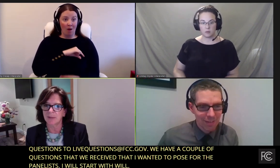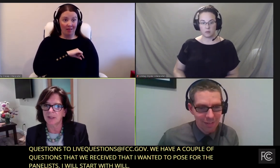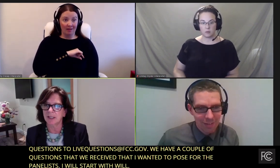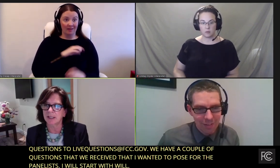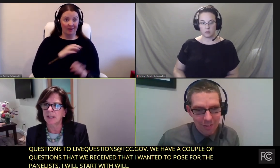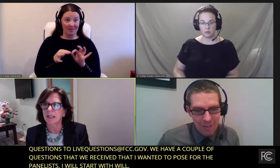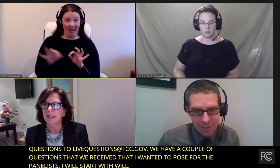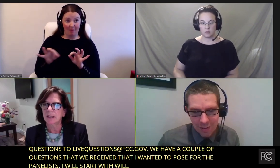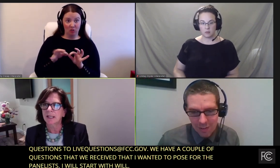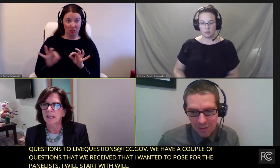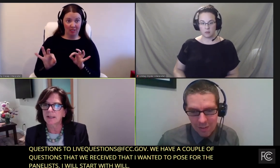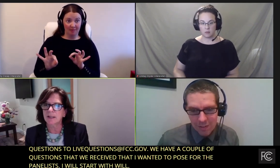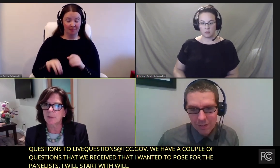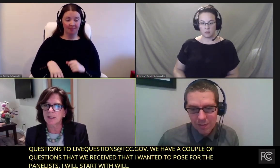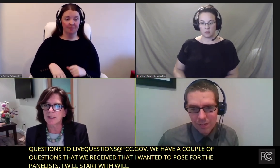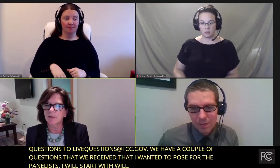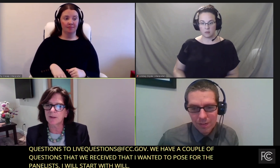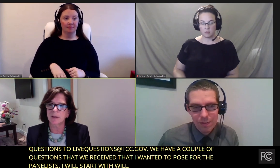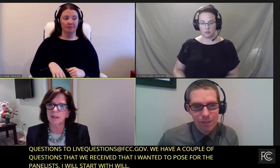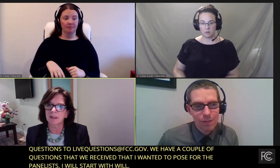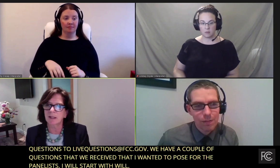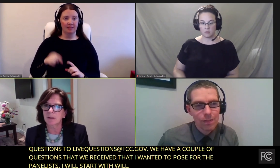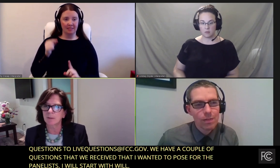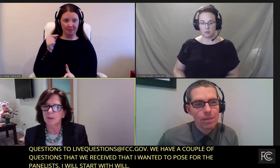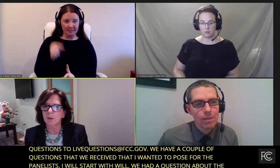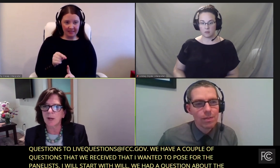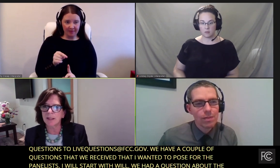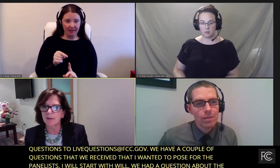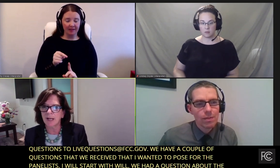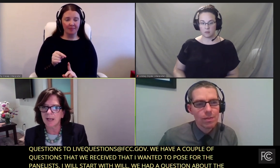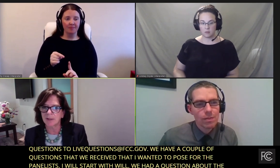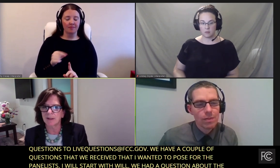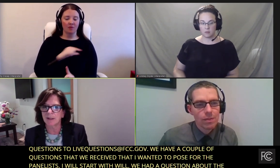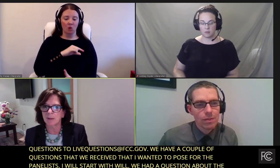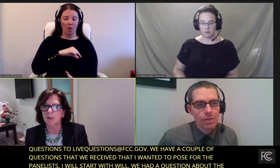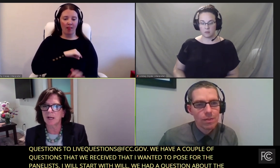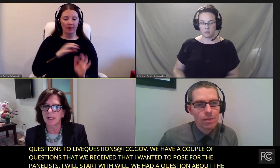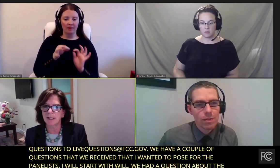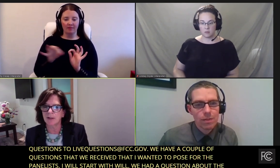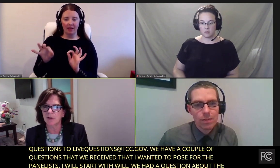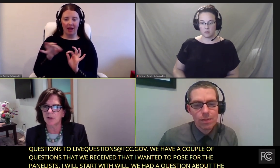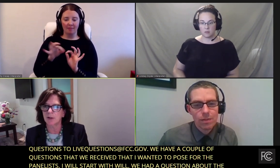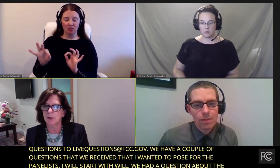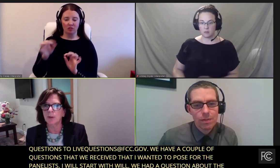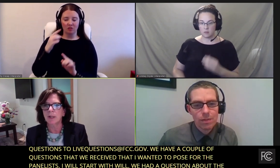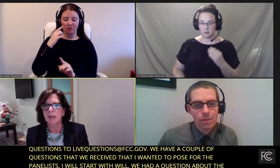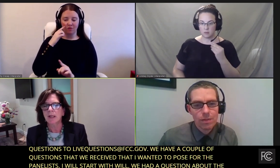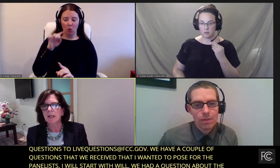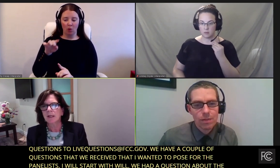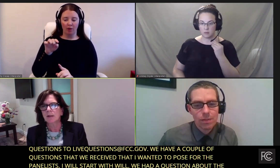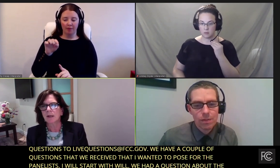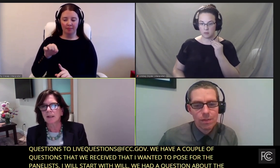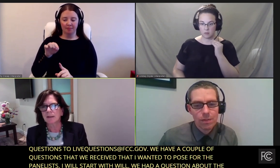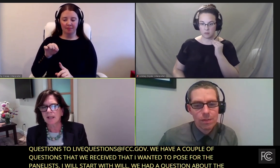captioning. And specifically, the quality of captioning that applies to